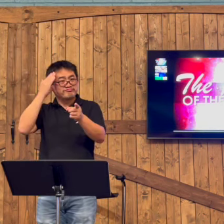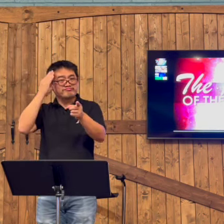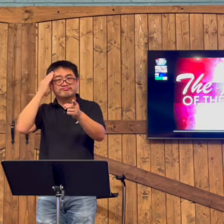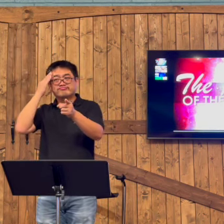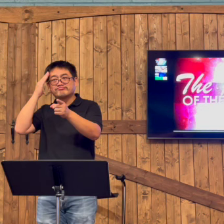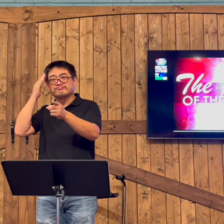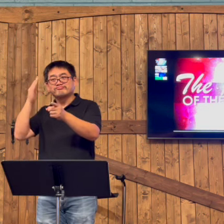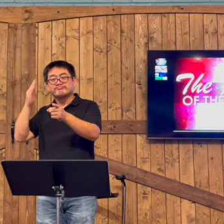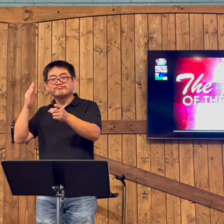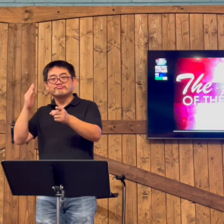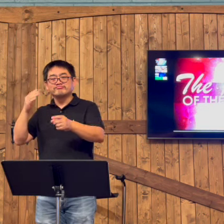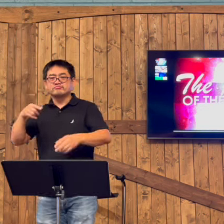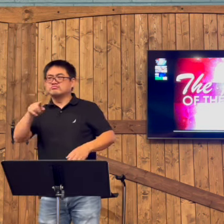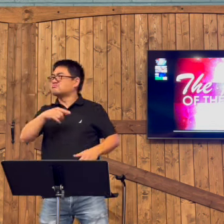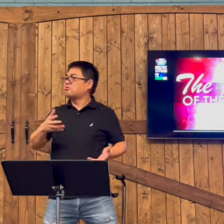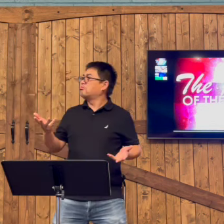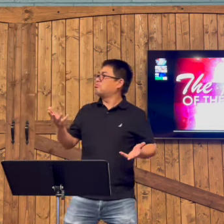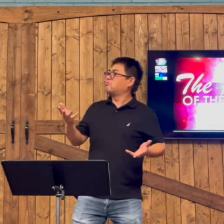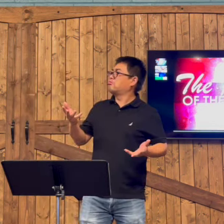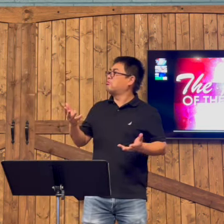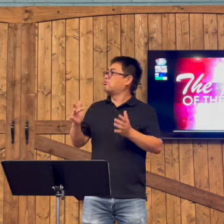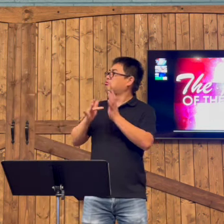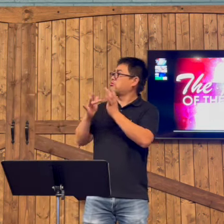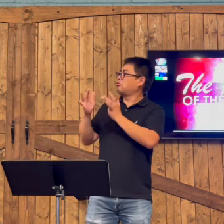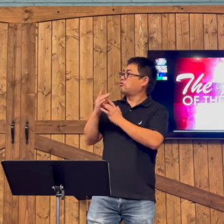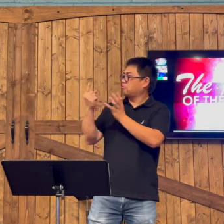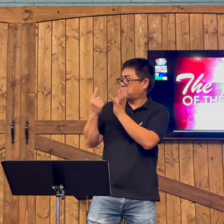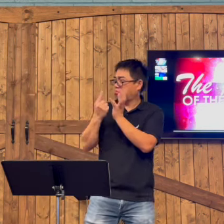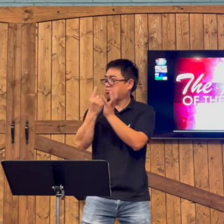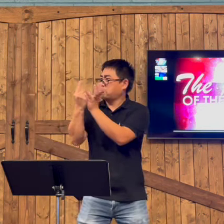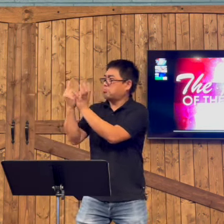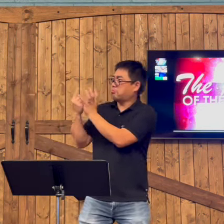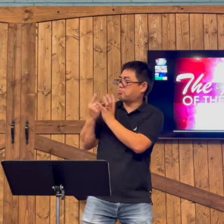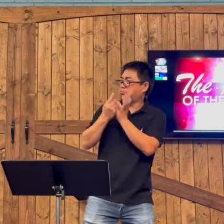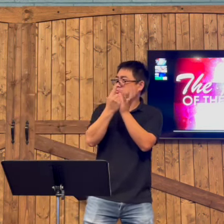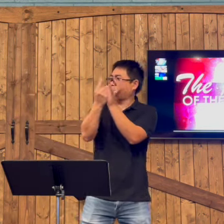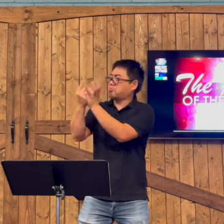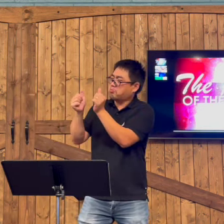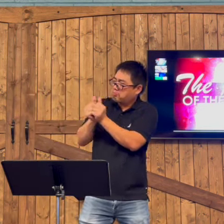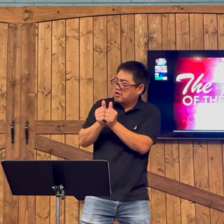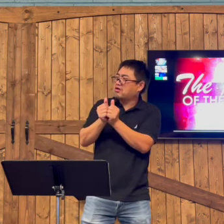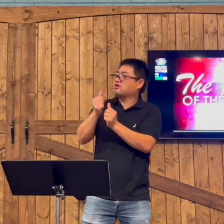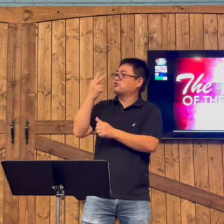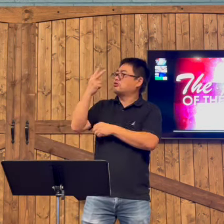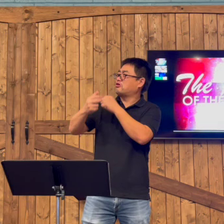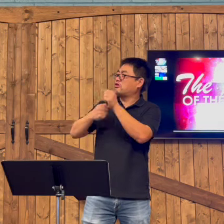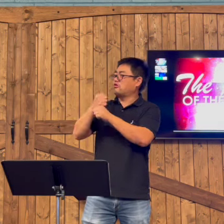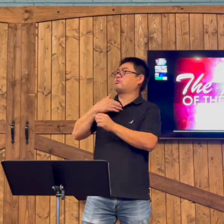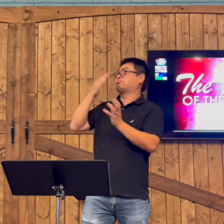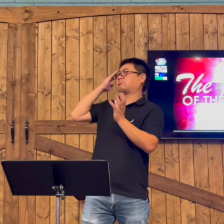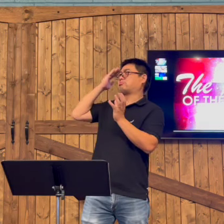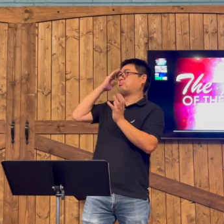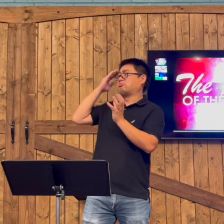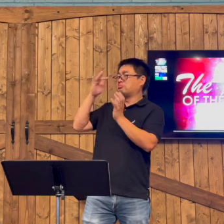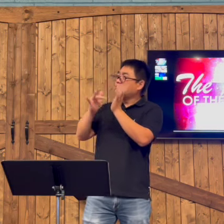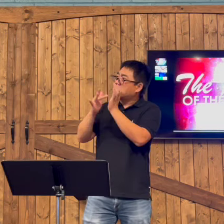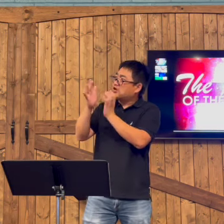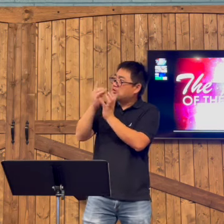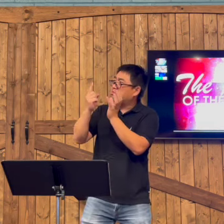And you know what happened after that, a little hot three years ago. We walked together and we talked together for three years.